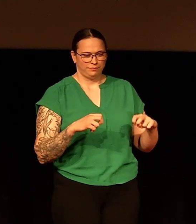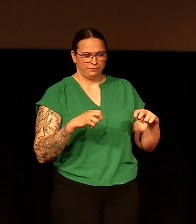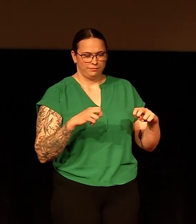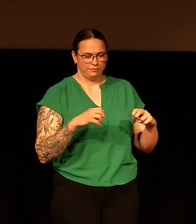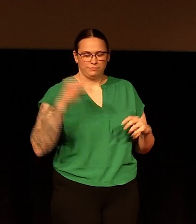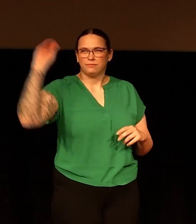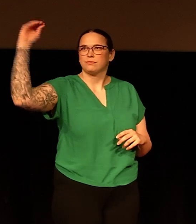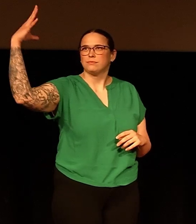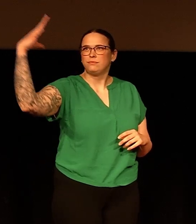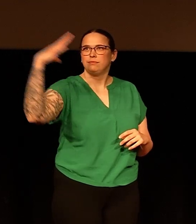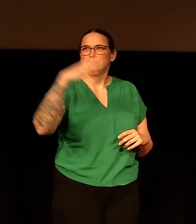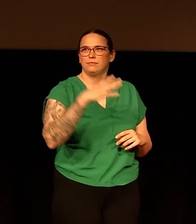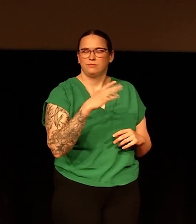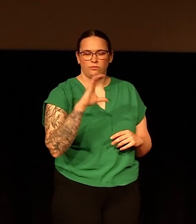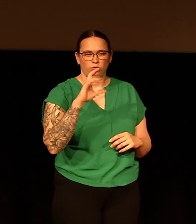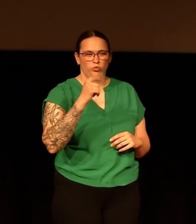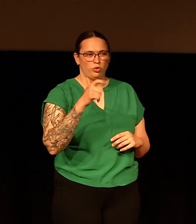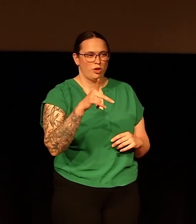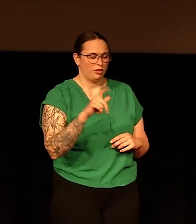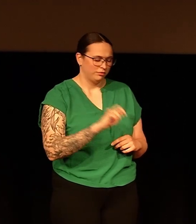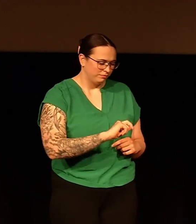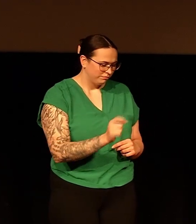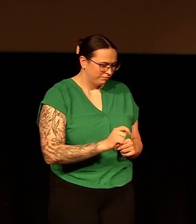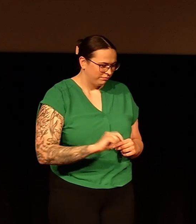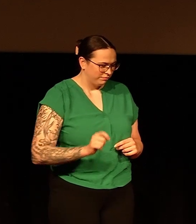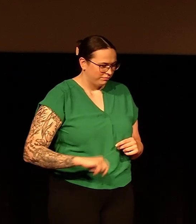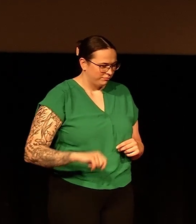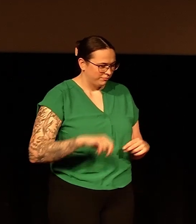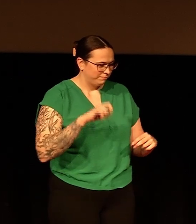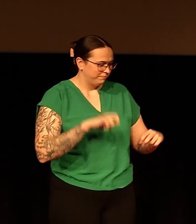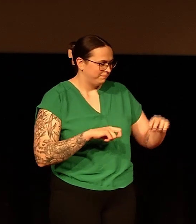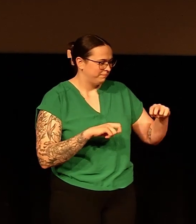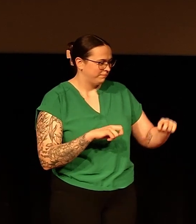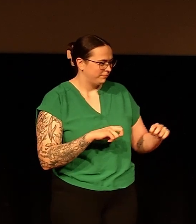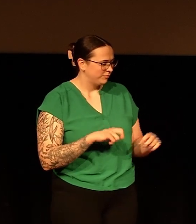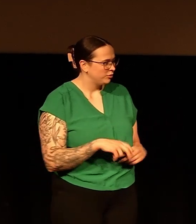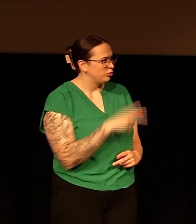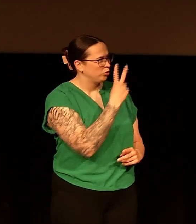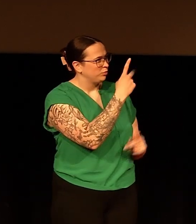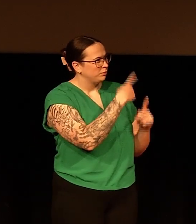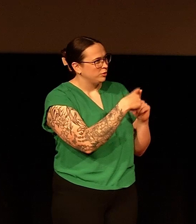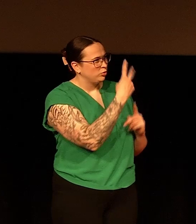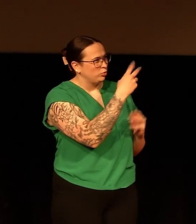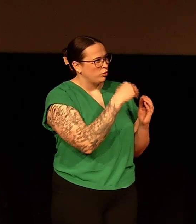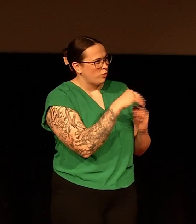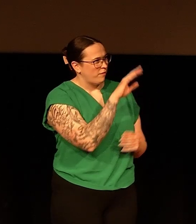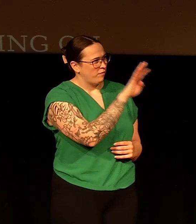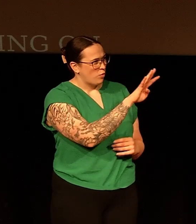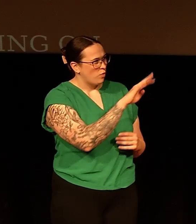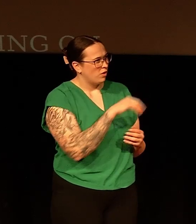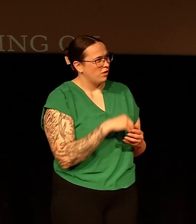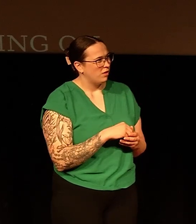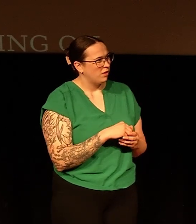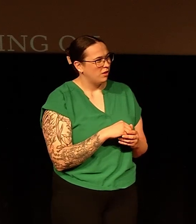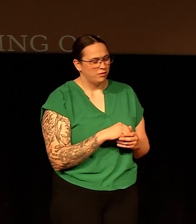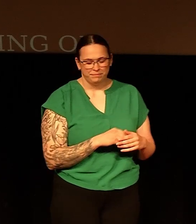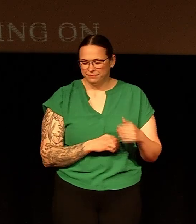Imagine someone sitting on the sidewalk, writing with some chalk, asking a person, 2 plus 2 equals 4, right?